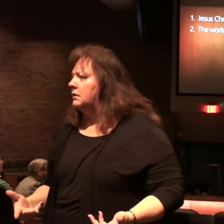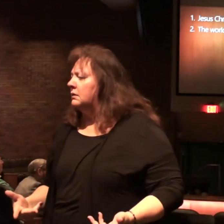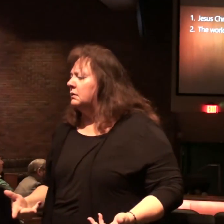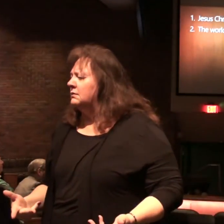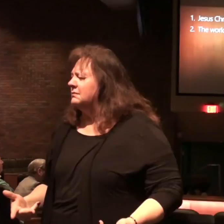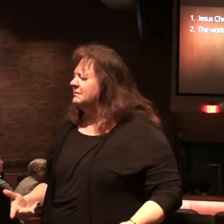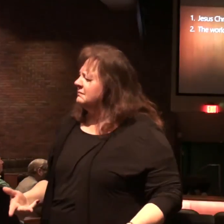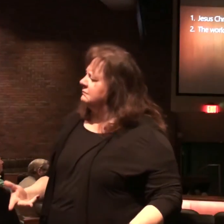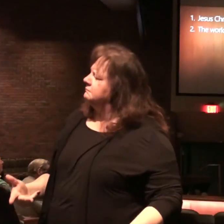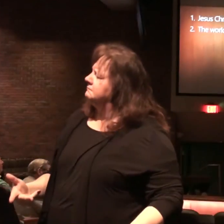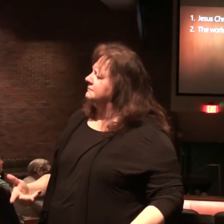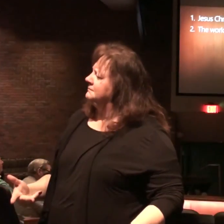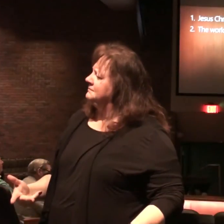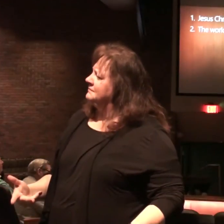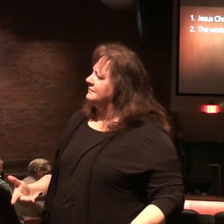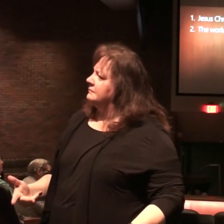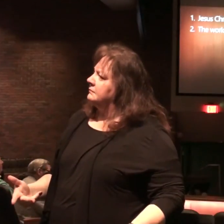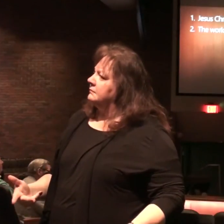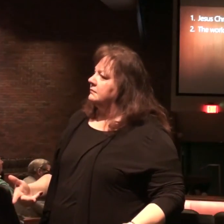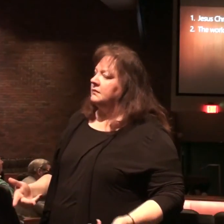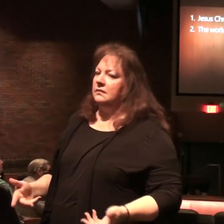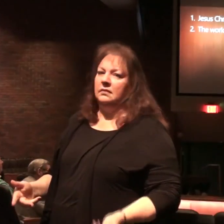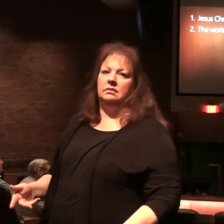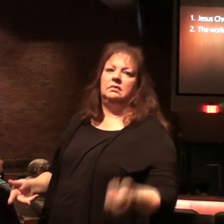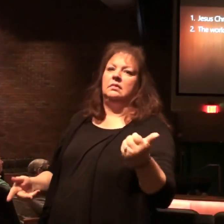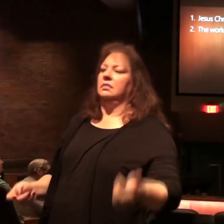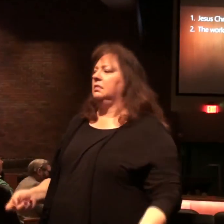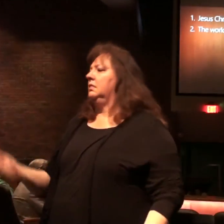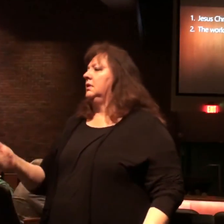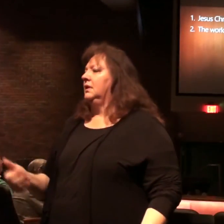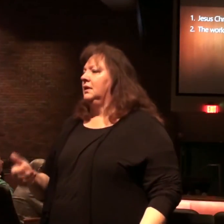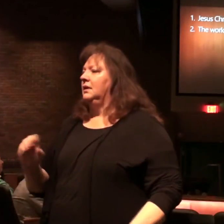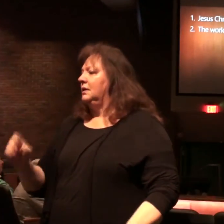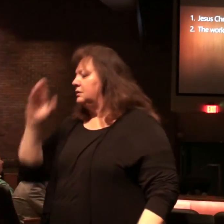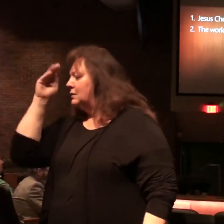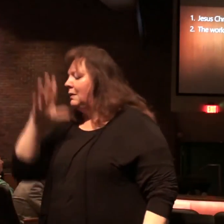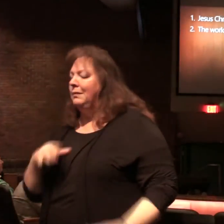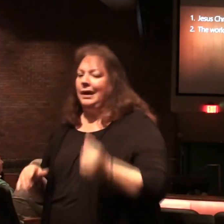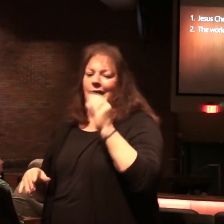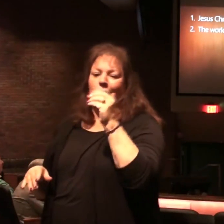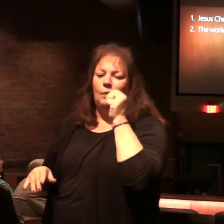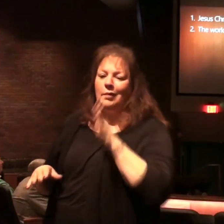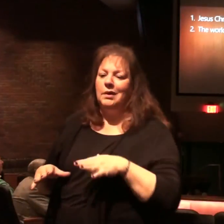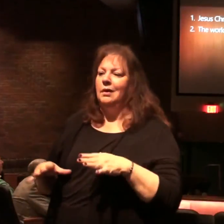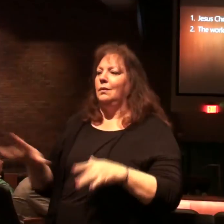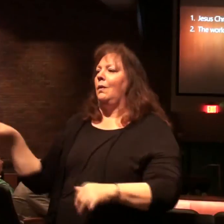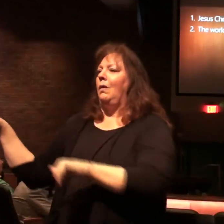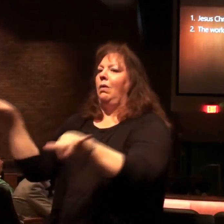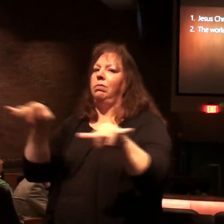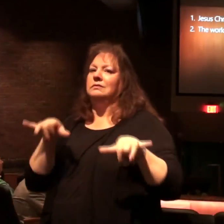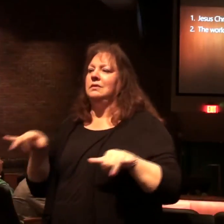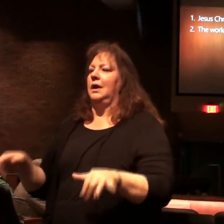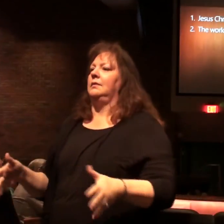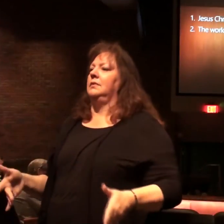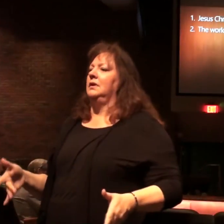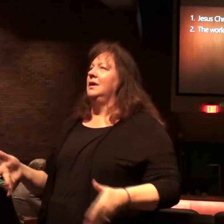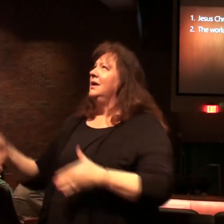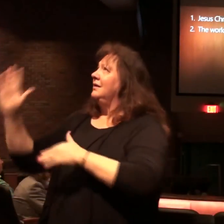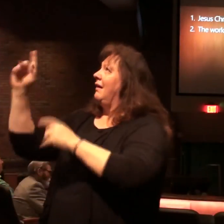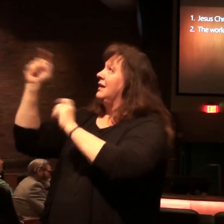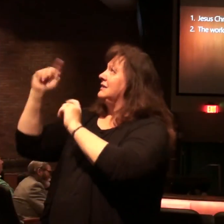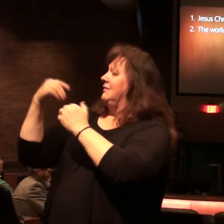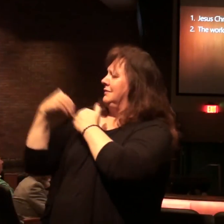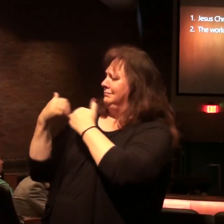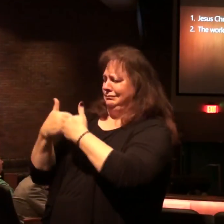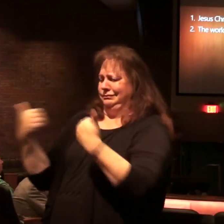student and we just do away with any distinctions and deny the role that is God says the